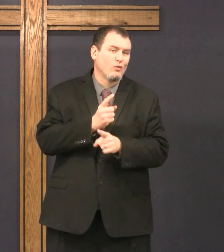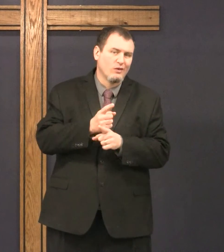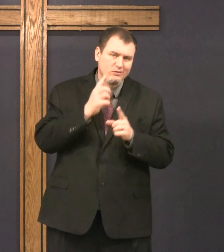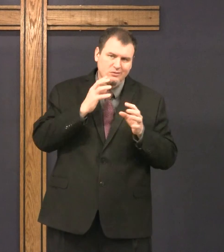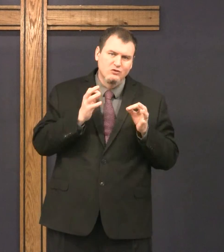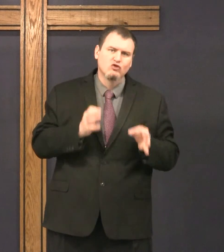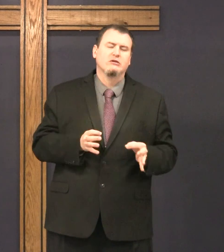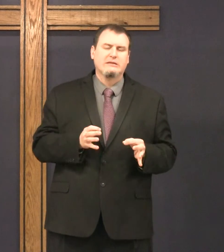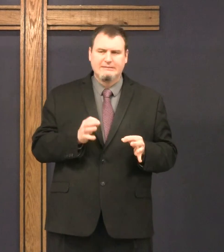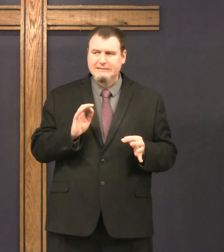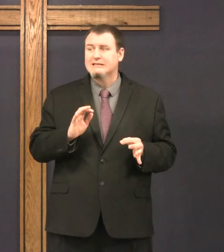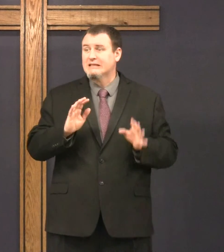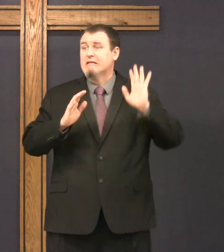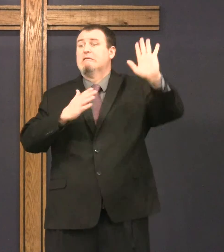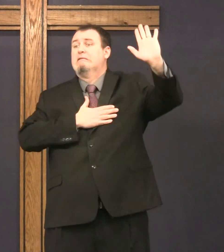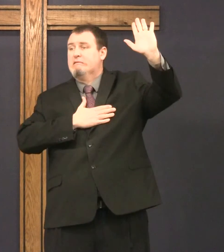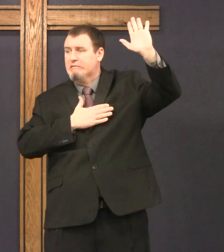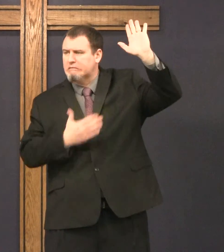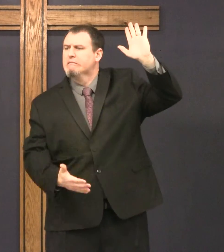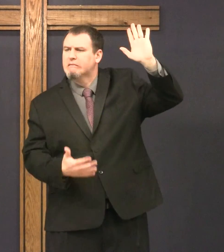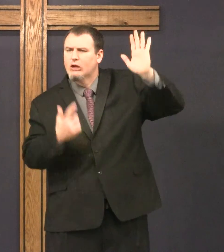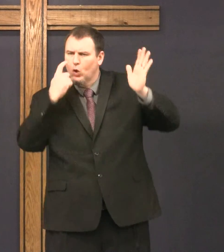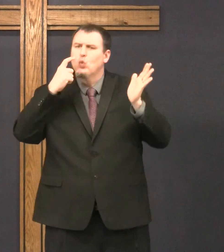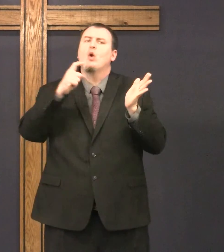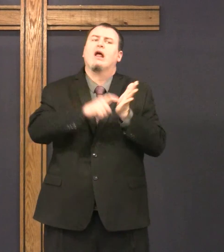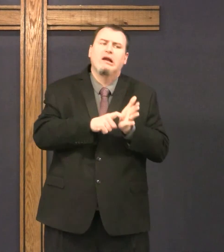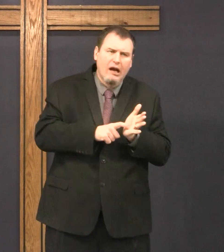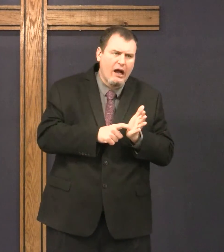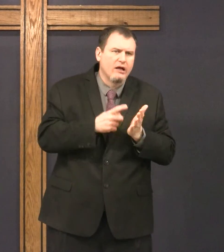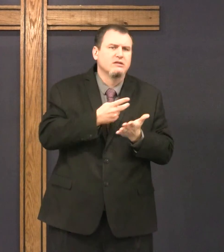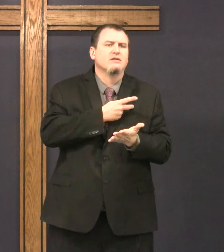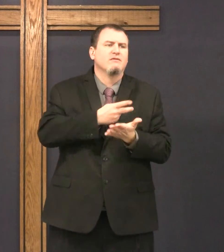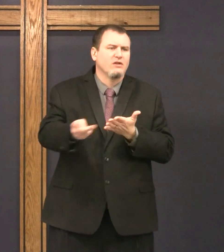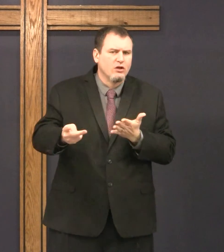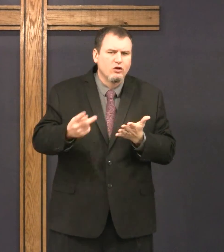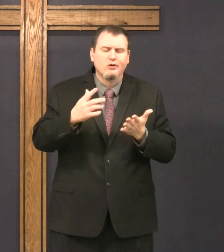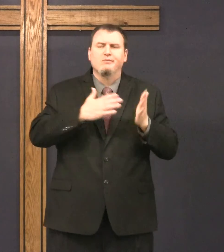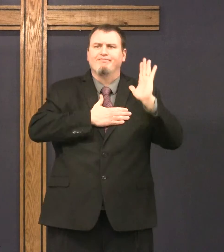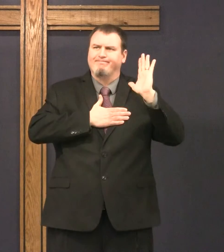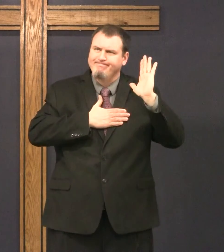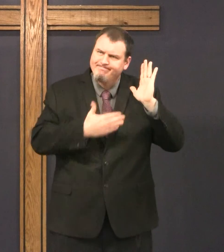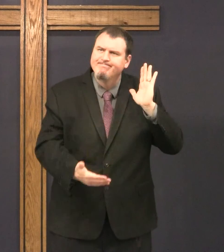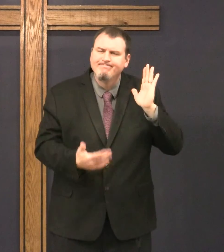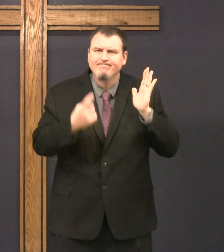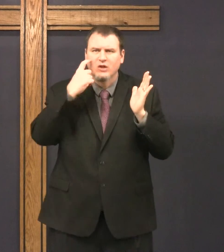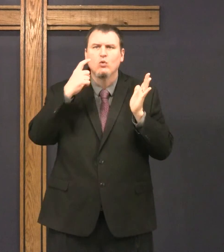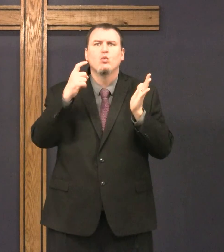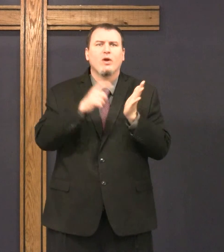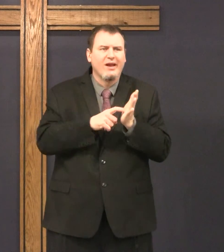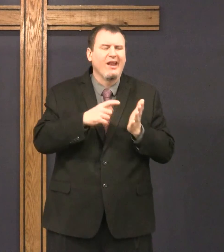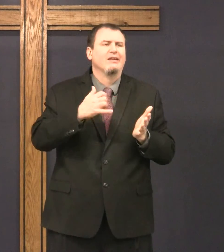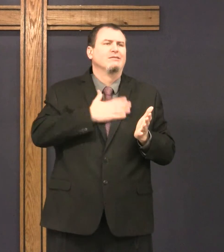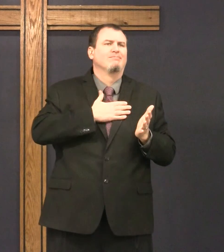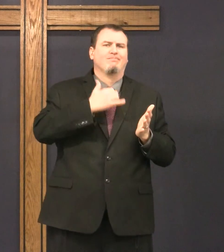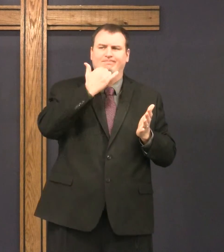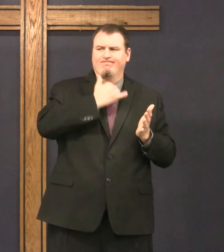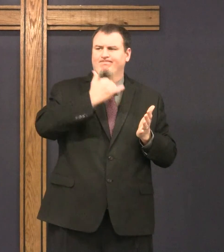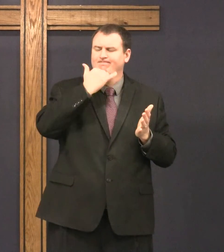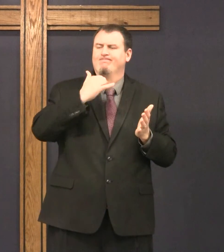would you make the right decision and confess and recognize your failures and